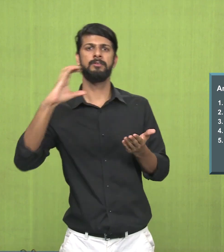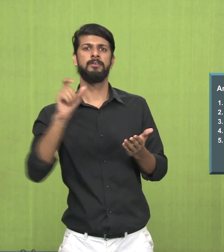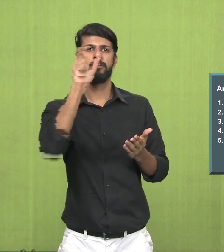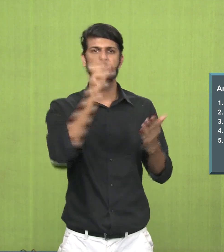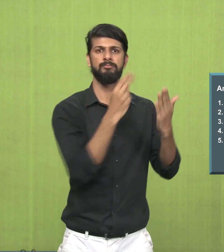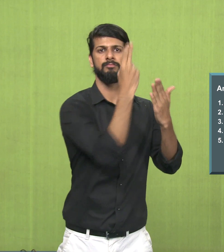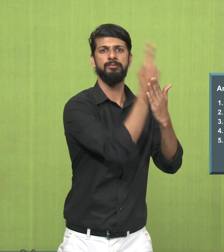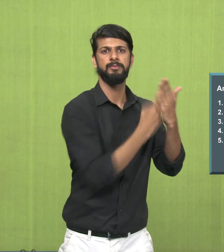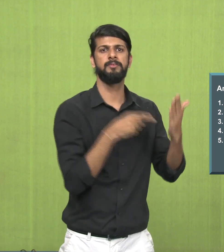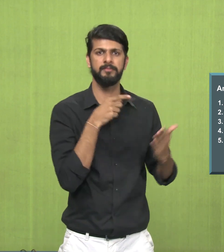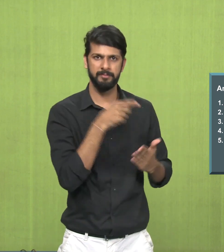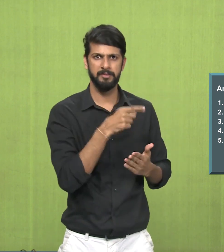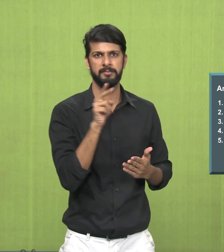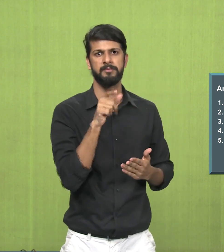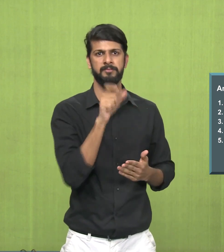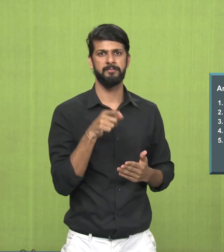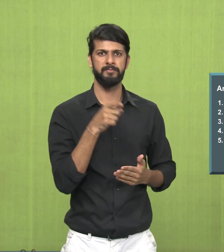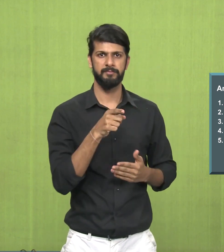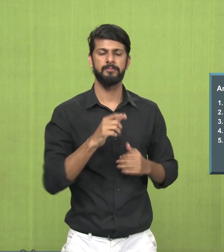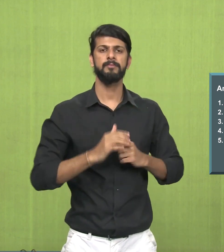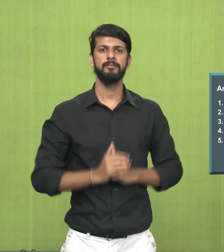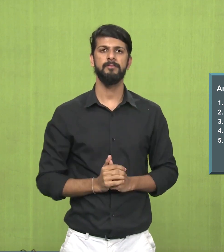the artist of this painting is M.A.R. Chukdai.